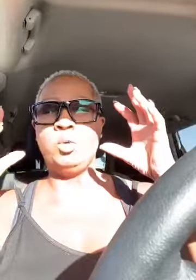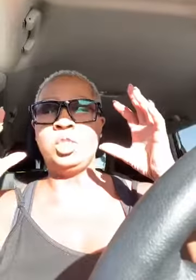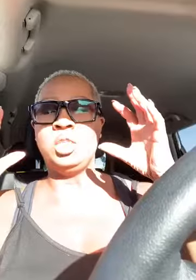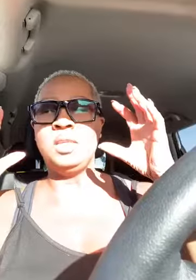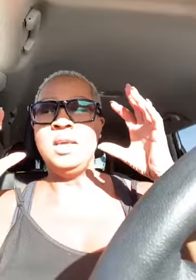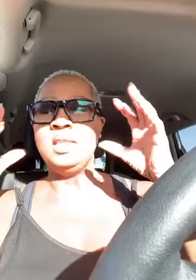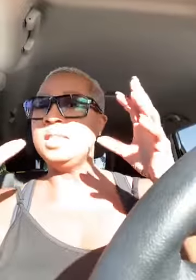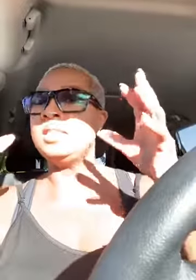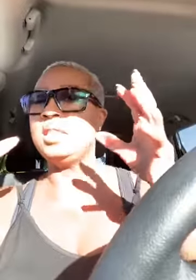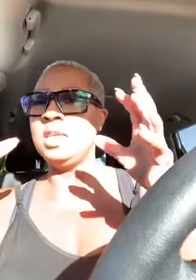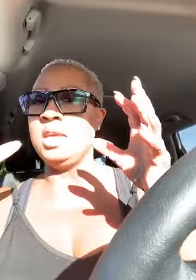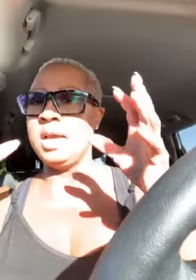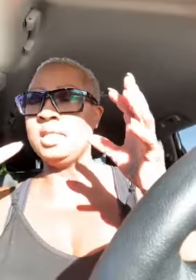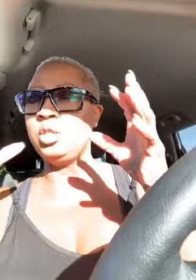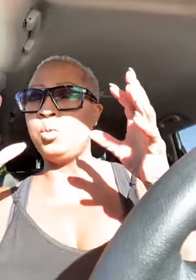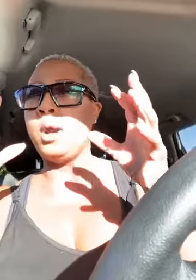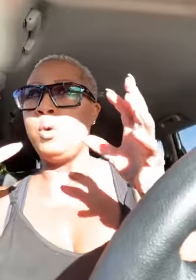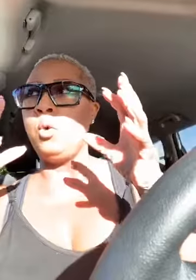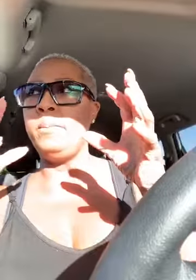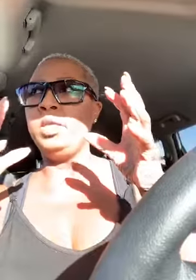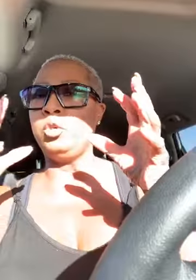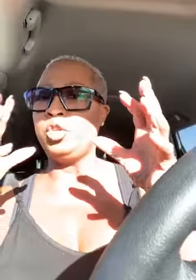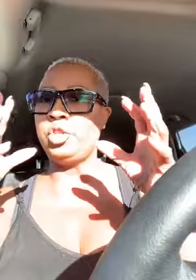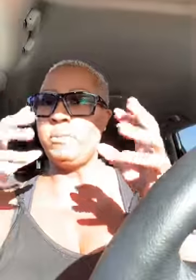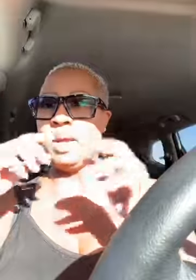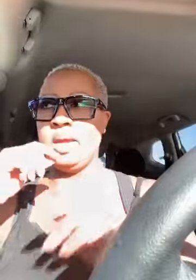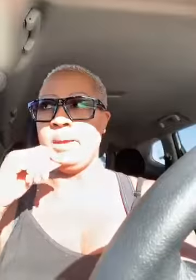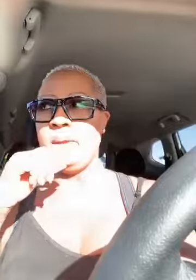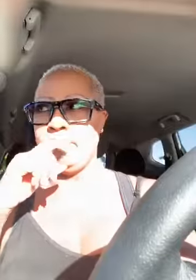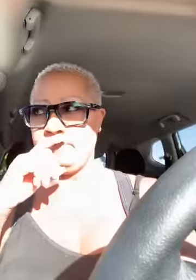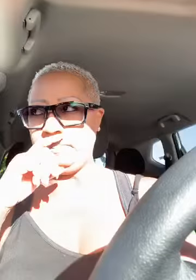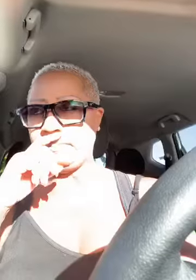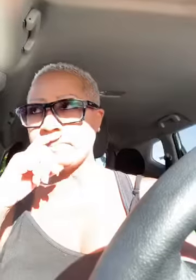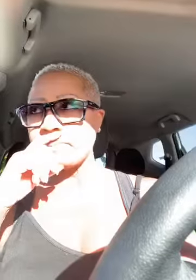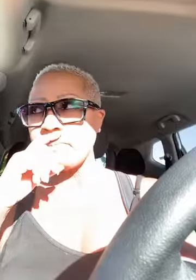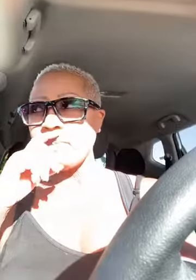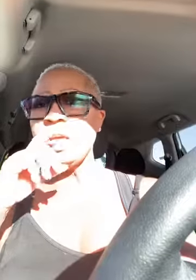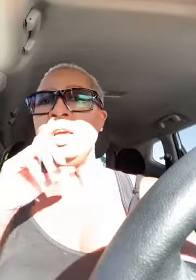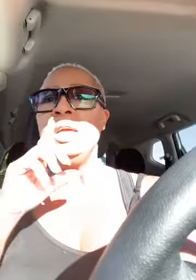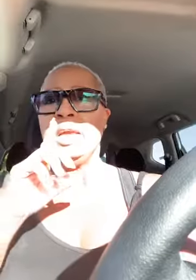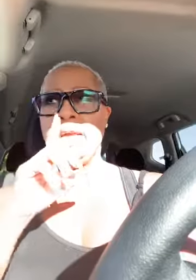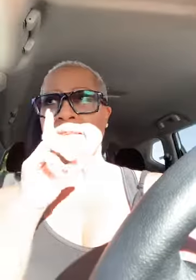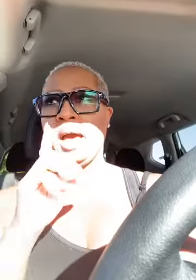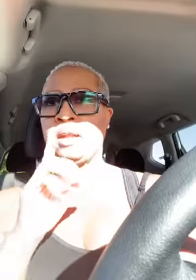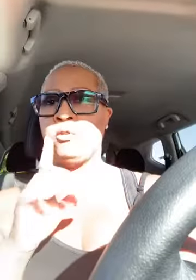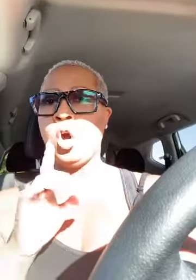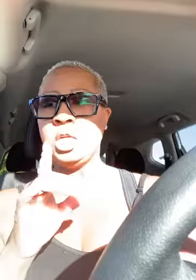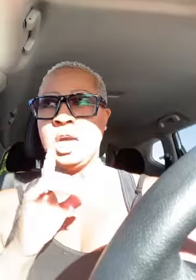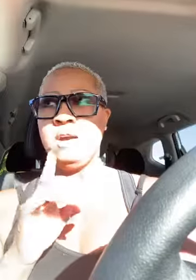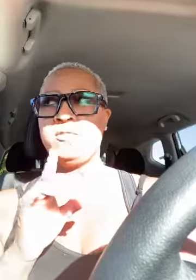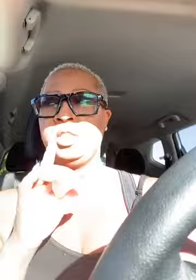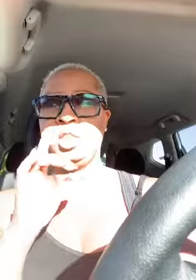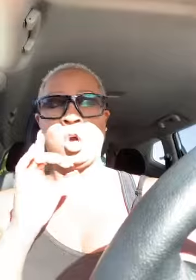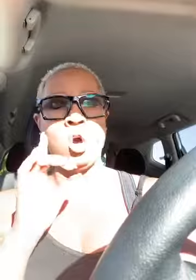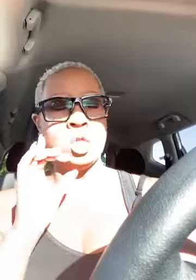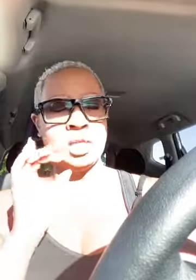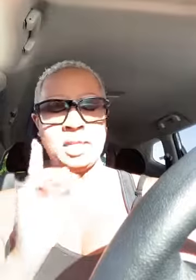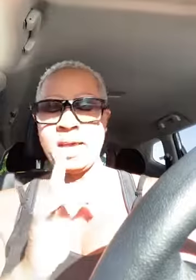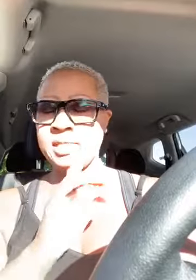which is this is the thing guys this is where i'm going mentorship miami is out of all the conferences all the classes